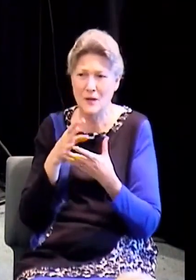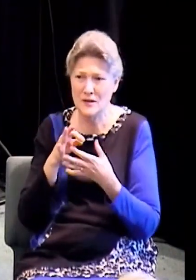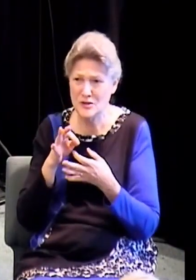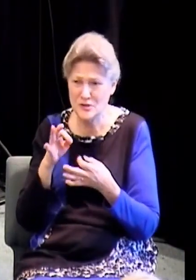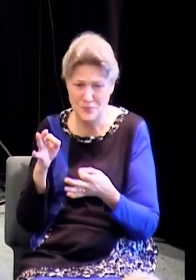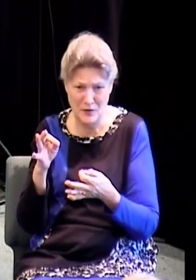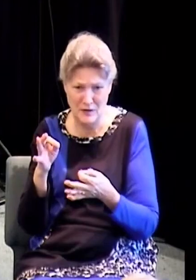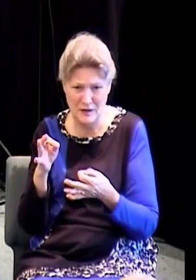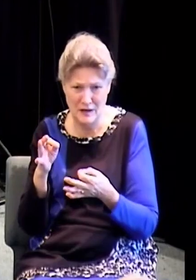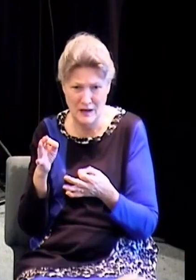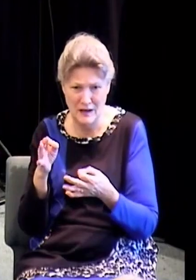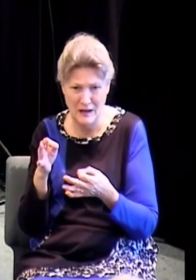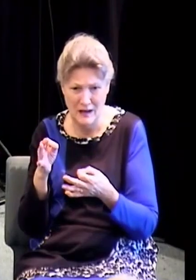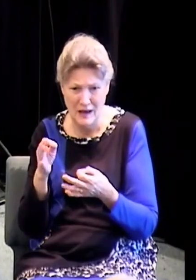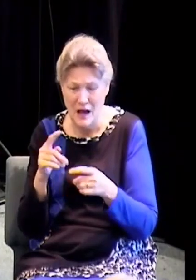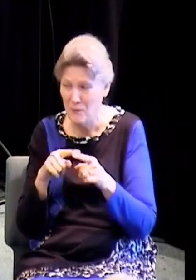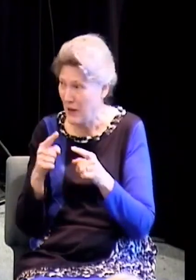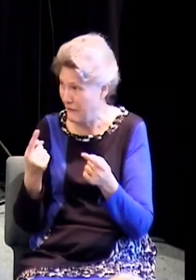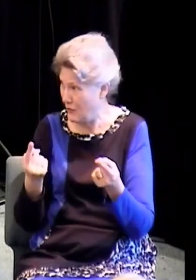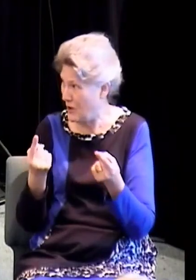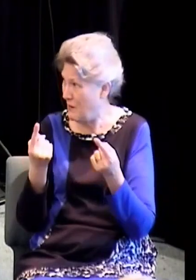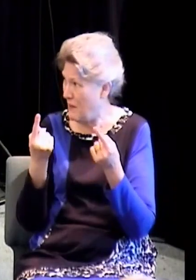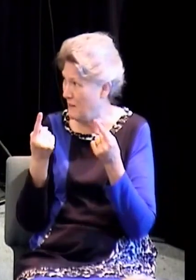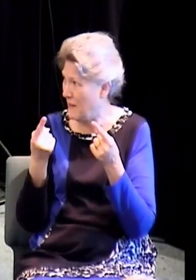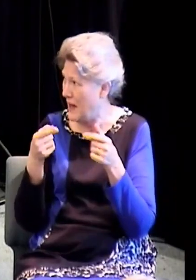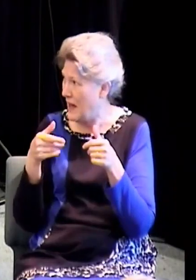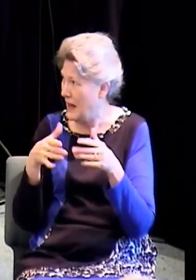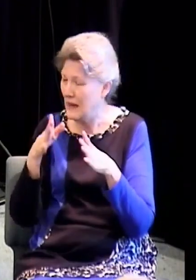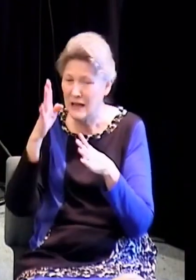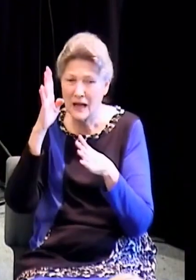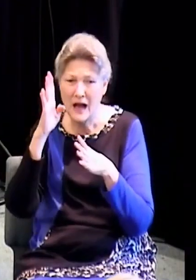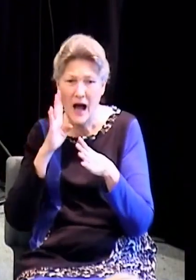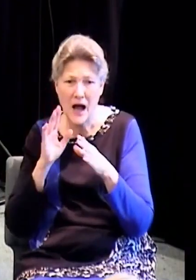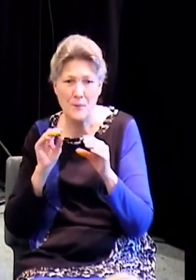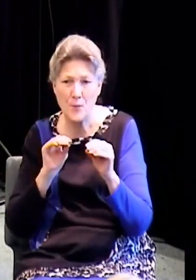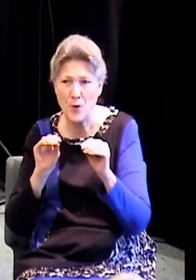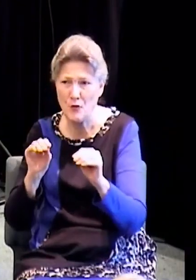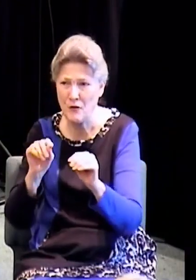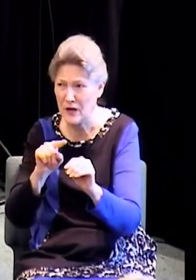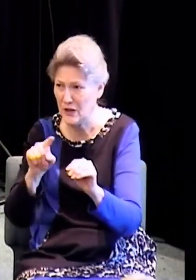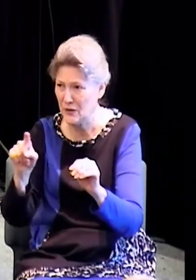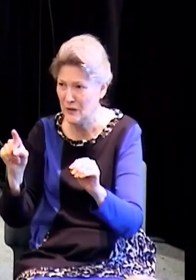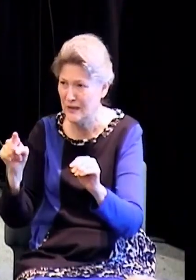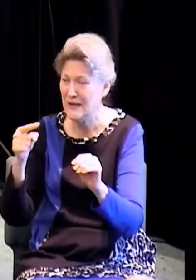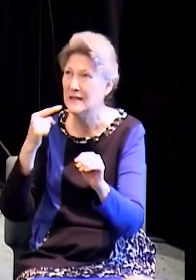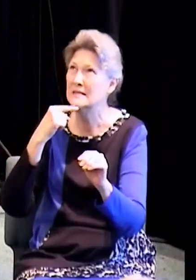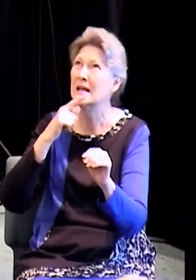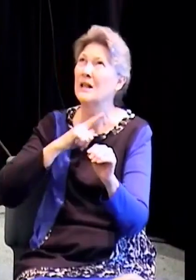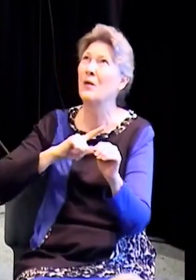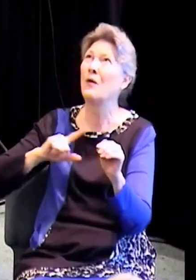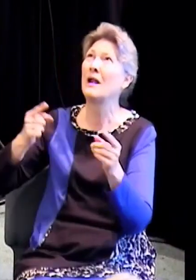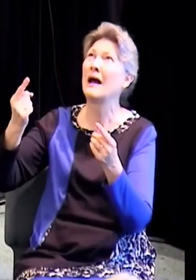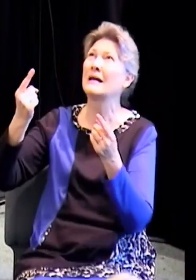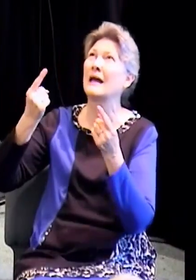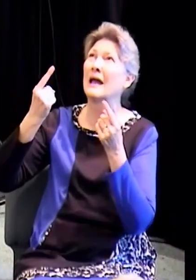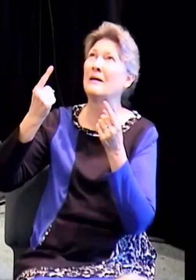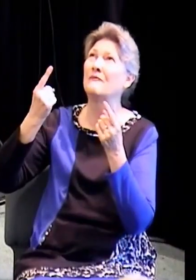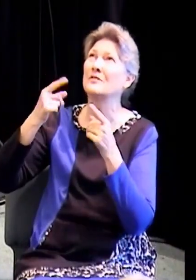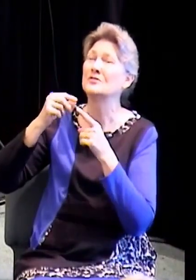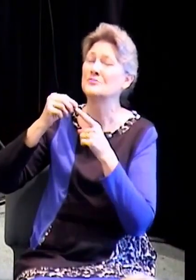want to give you instruction if you'll come up and let him do it his way and say, Lord, I came for something specific. But Lord, do you